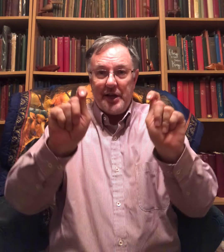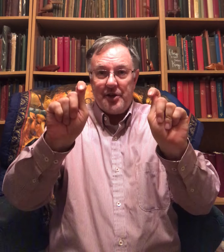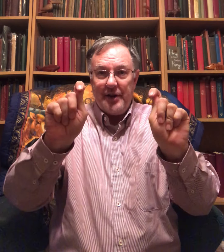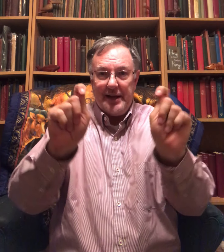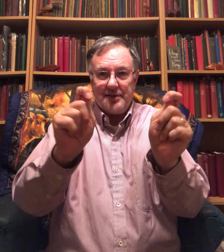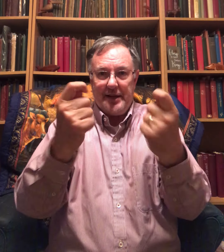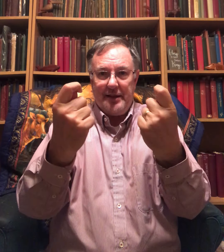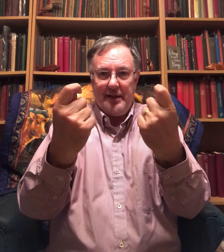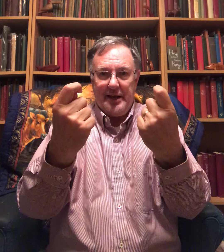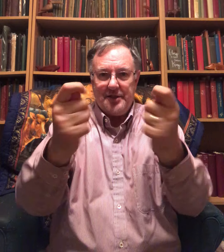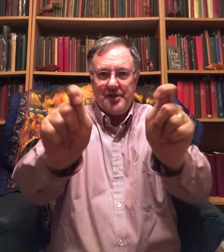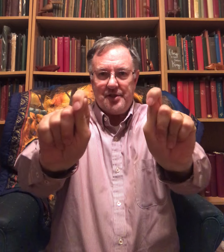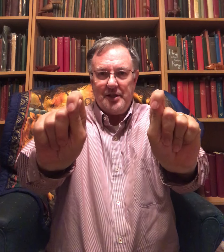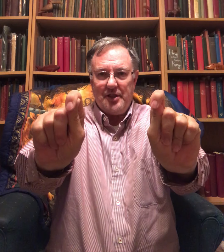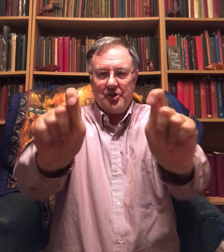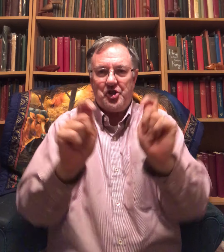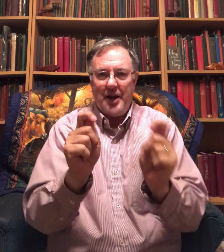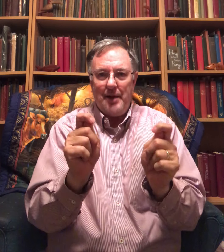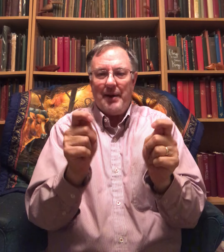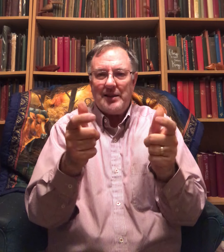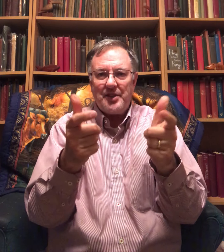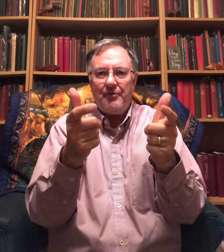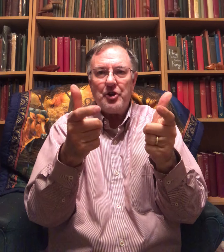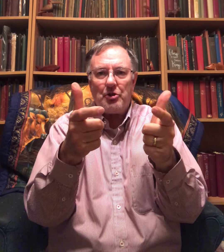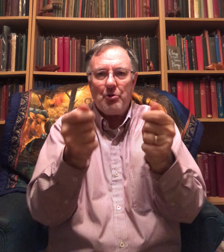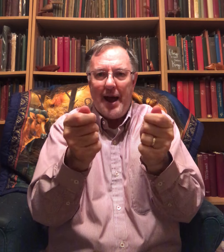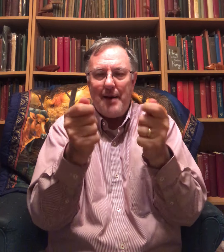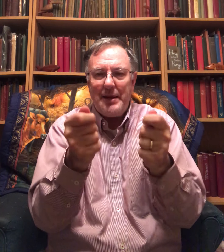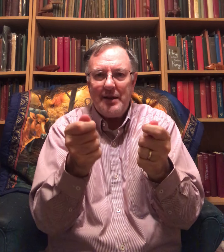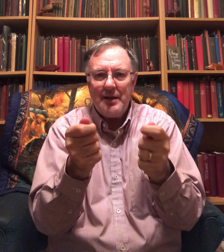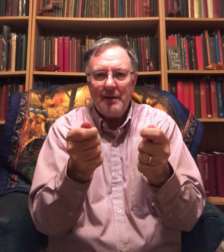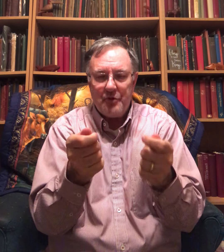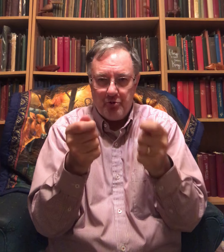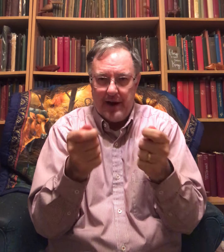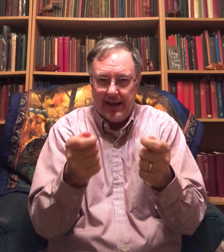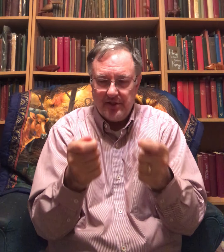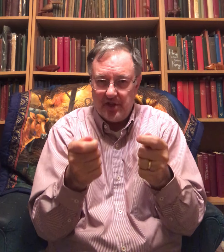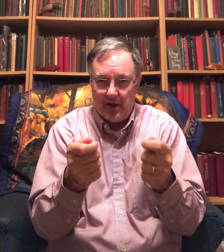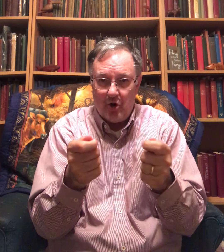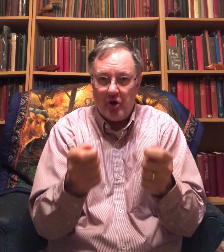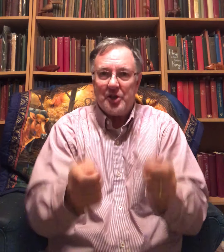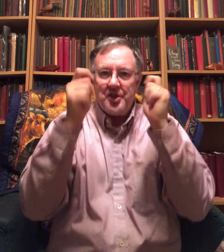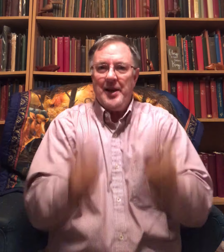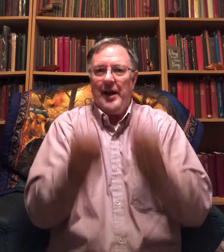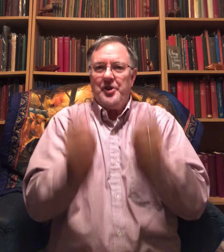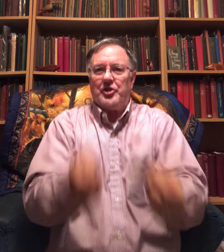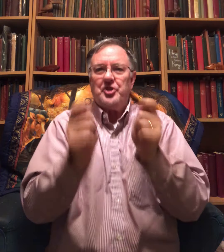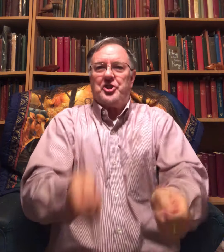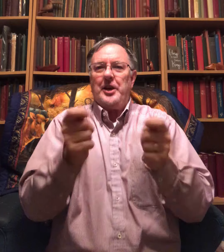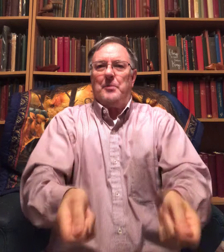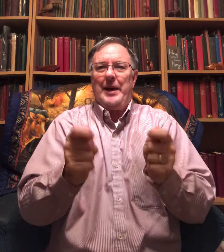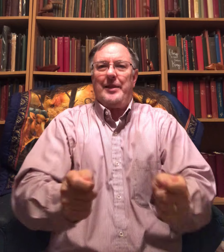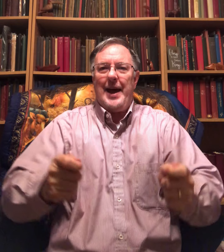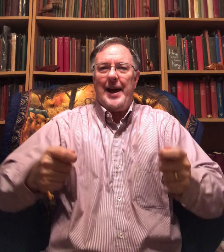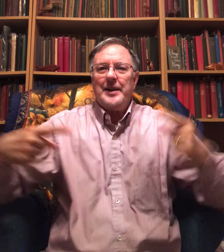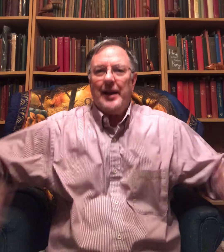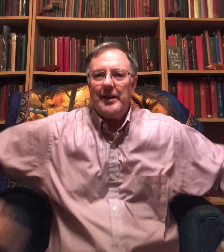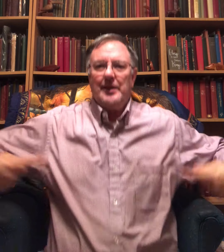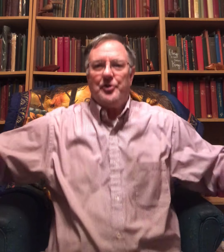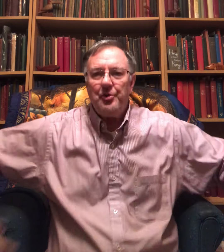take your hands like this. You see the little shape as if you're grabbing the reins on a horse and you can shake them like that and then do